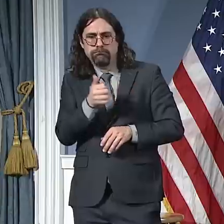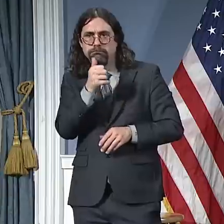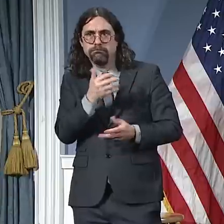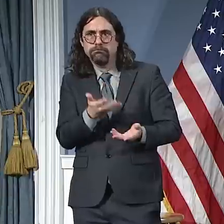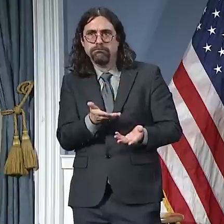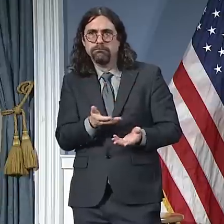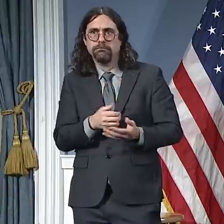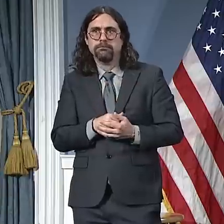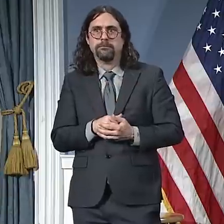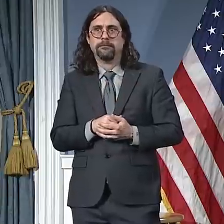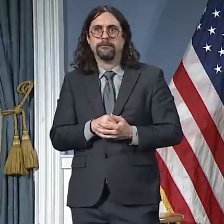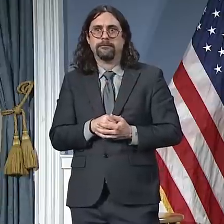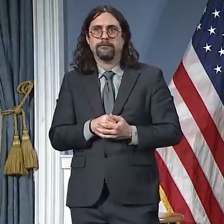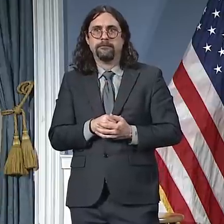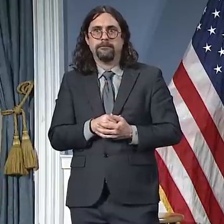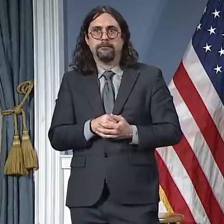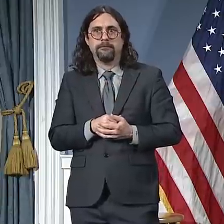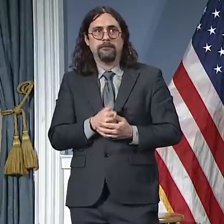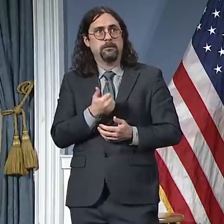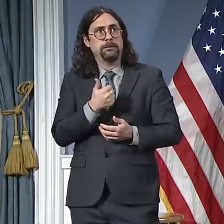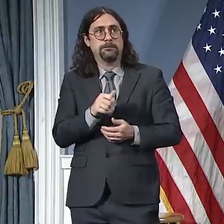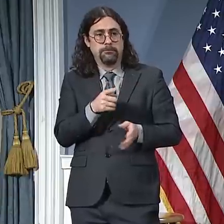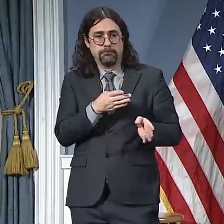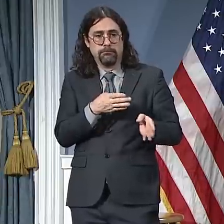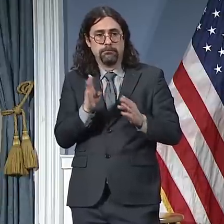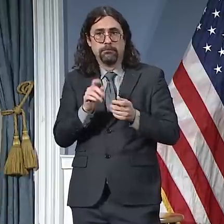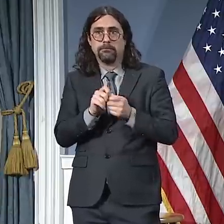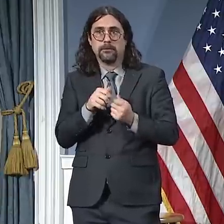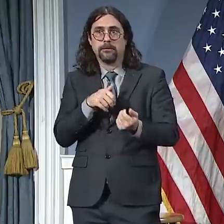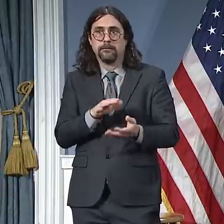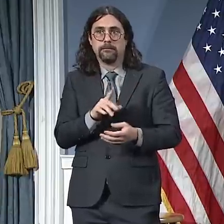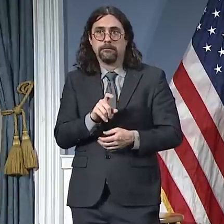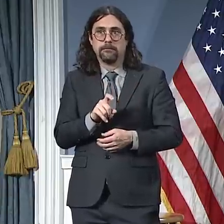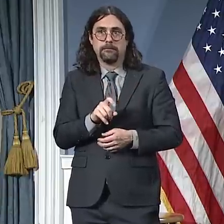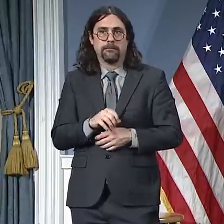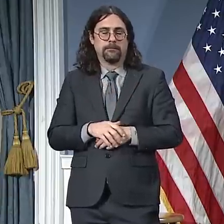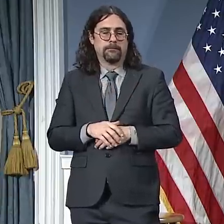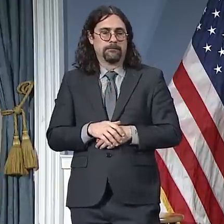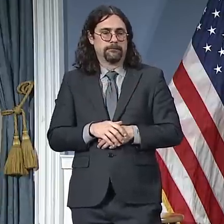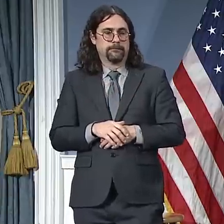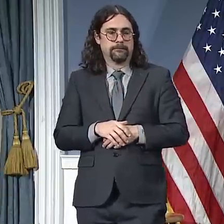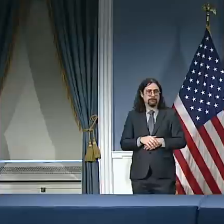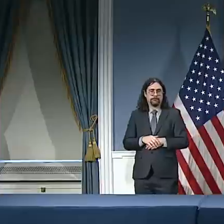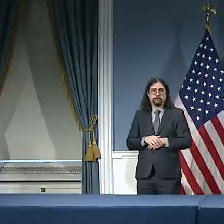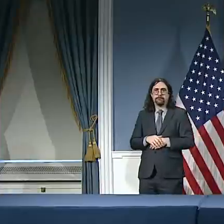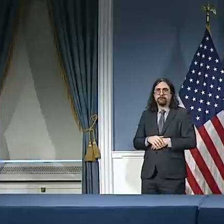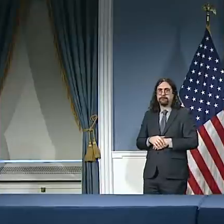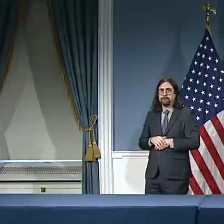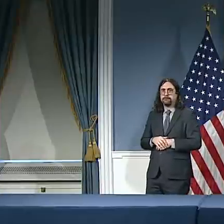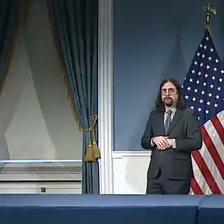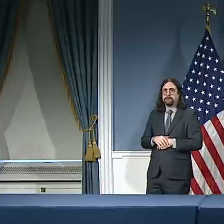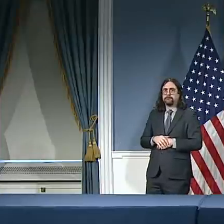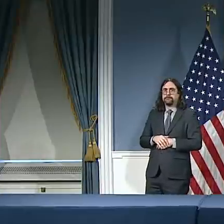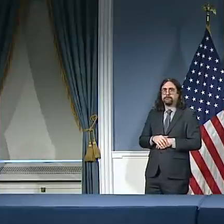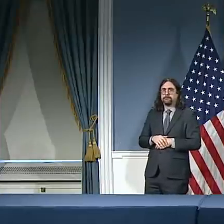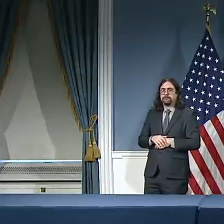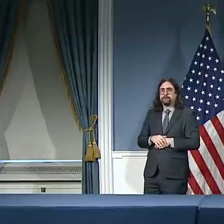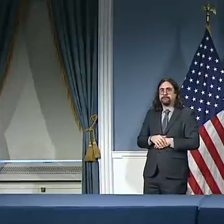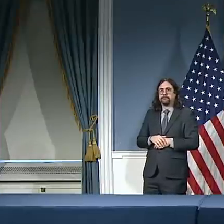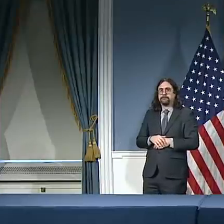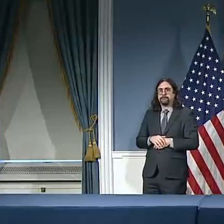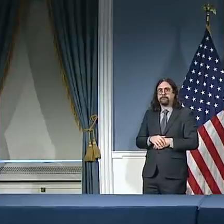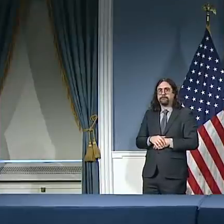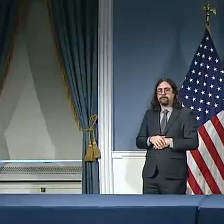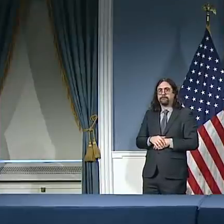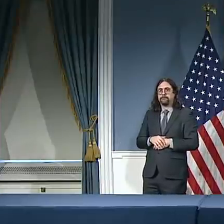changes or approaches that you're using in this crisis. Yeah, I think you summarized it perfectly. And